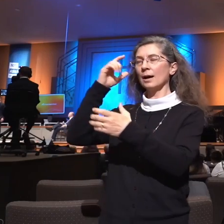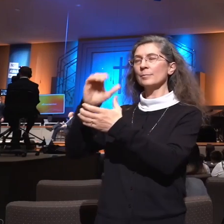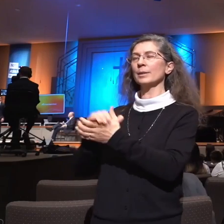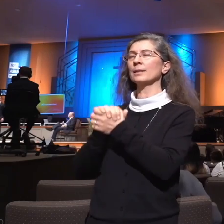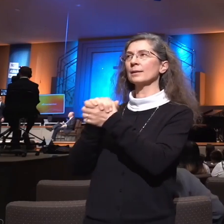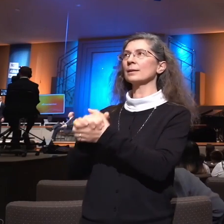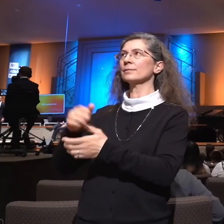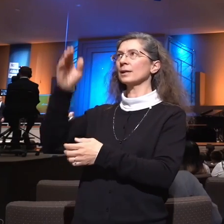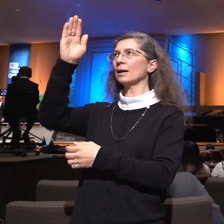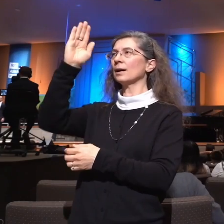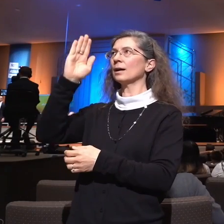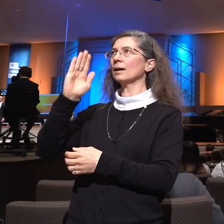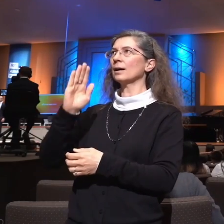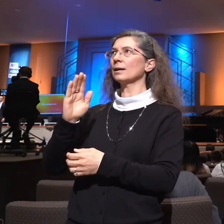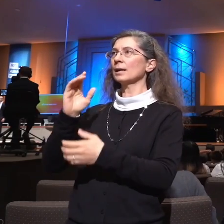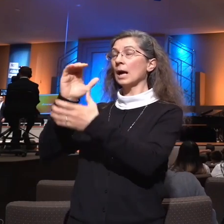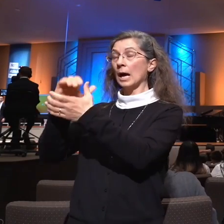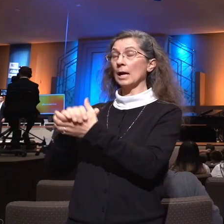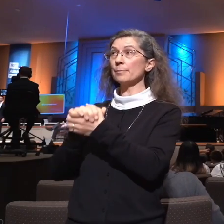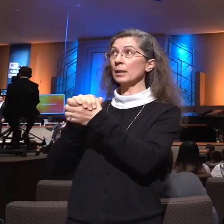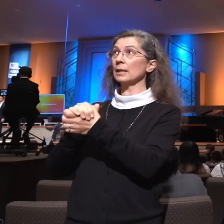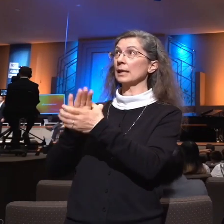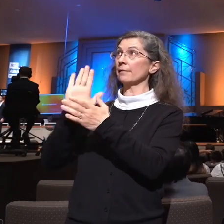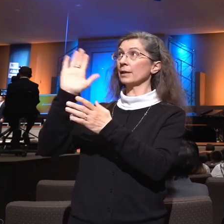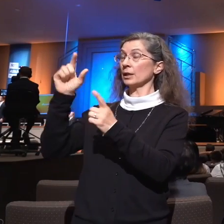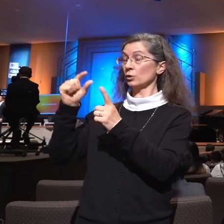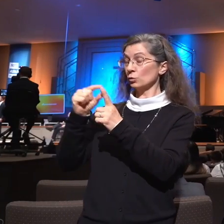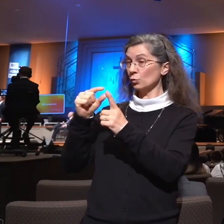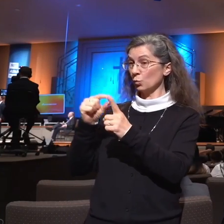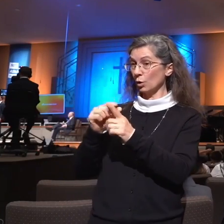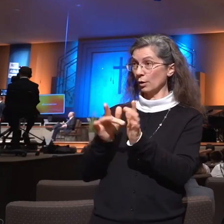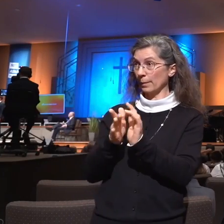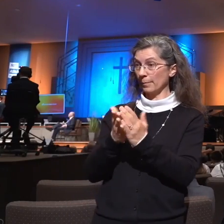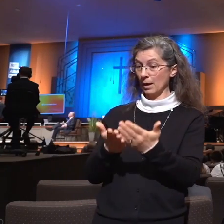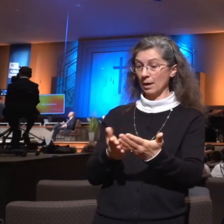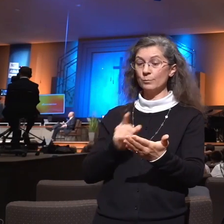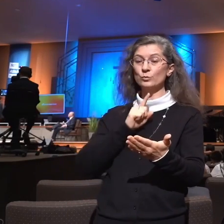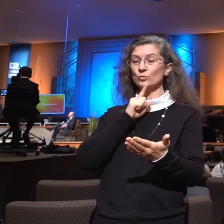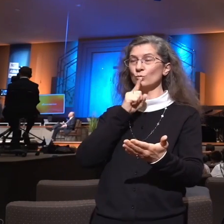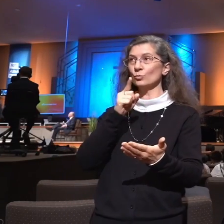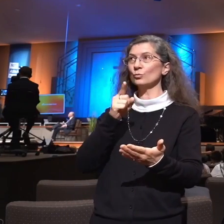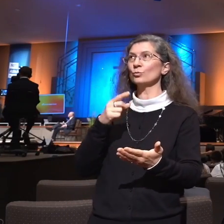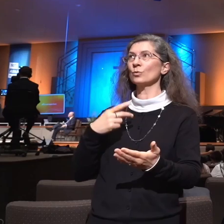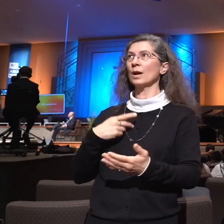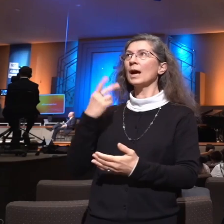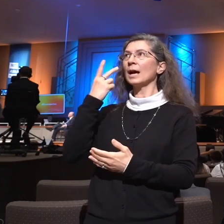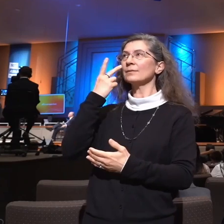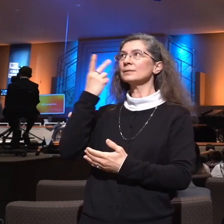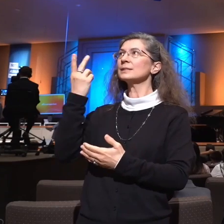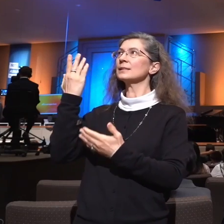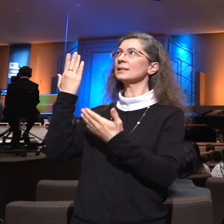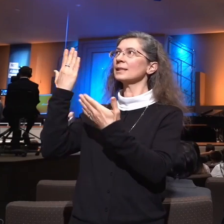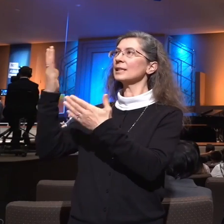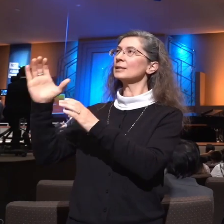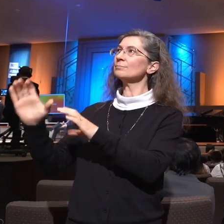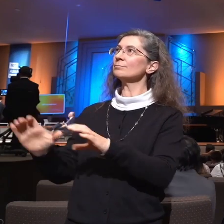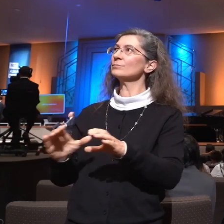believe His word is true. For I've seen what He can do when I call upon